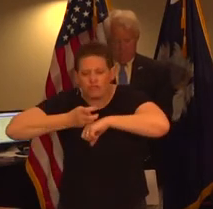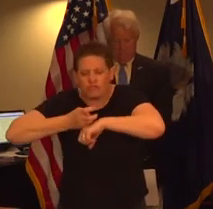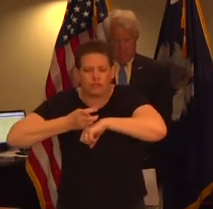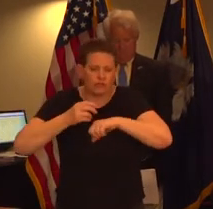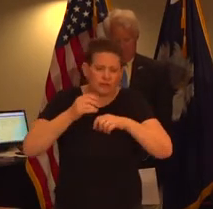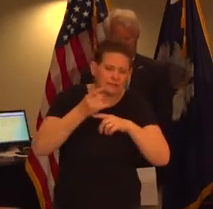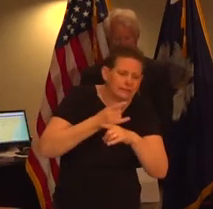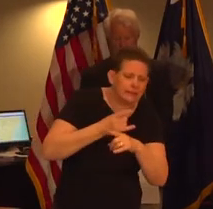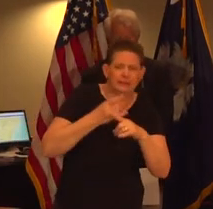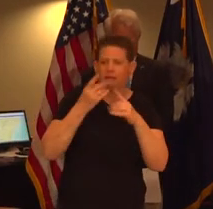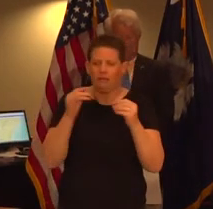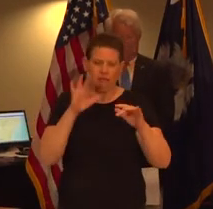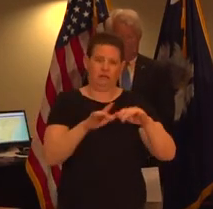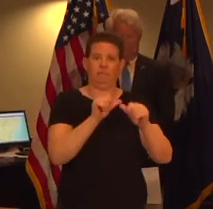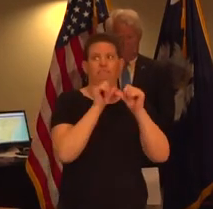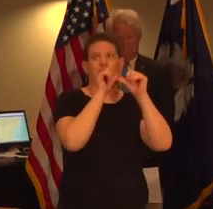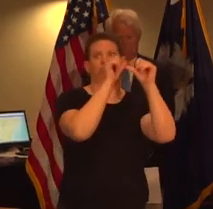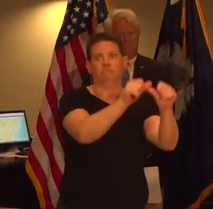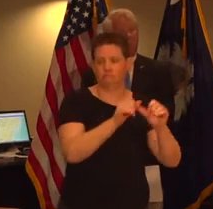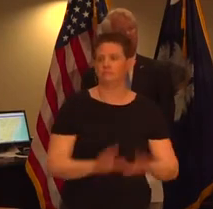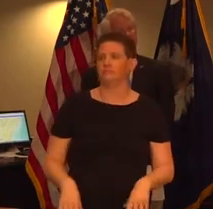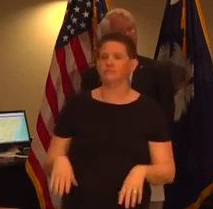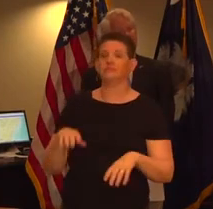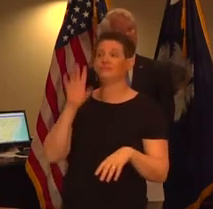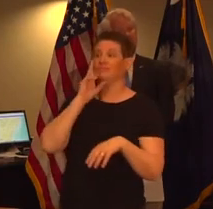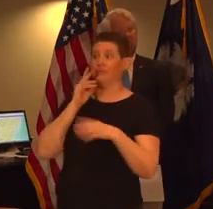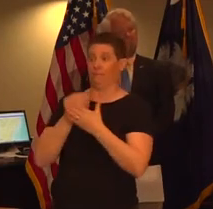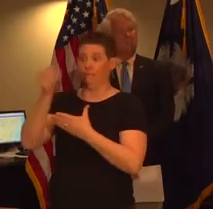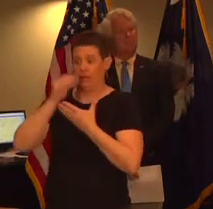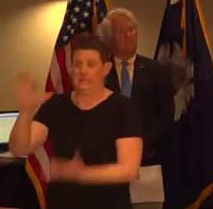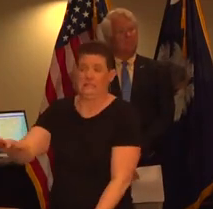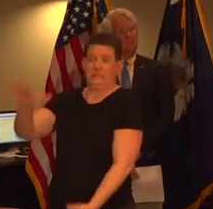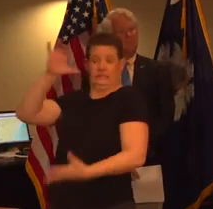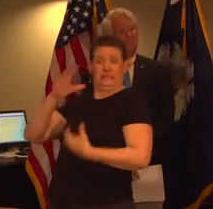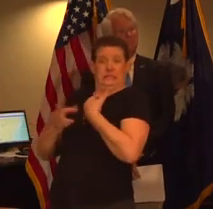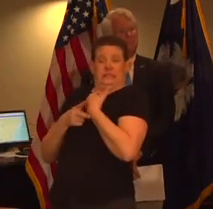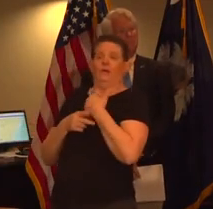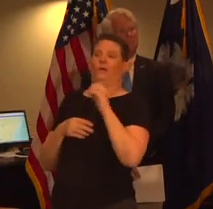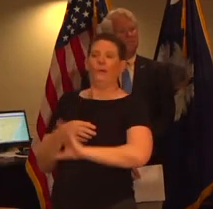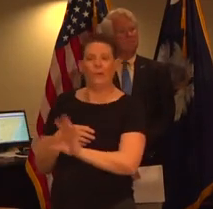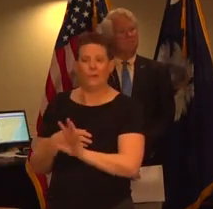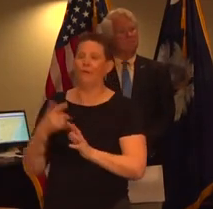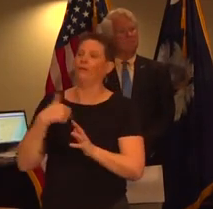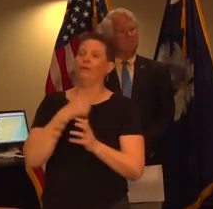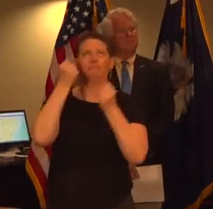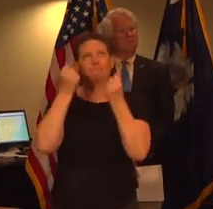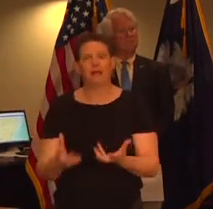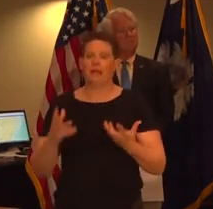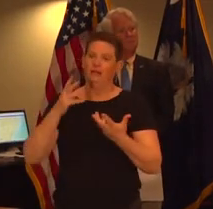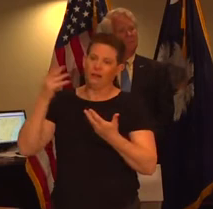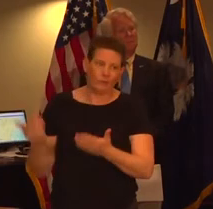prevent this spread don't hoard supplies there are plenty of supplies plenty of food plenty of things coming to the grocery